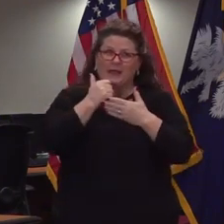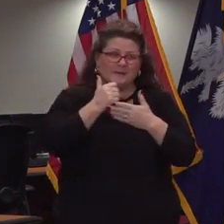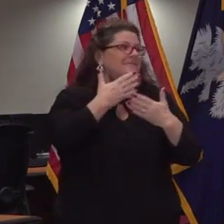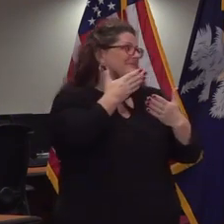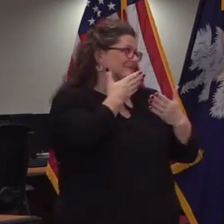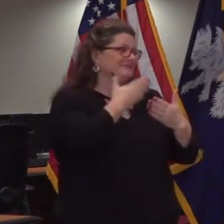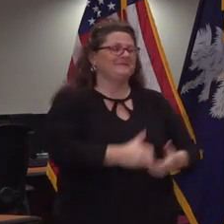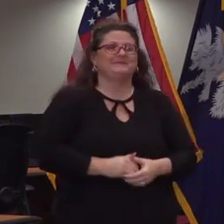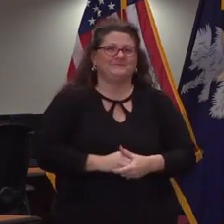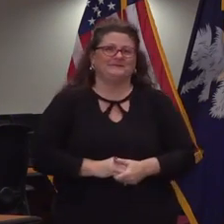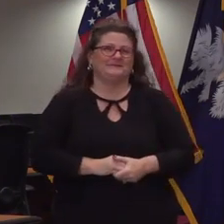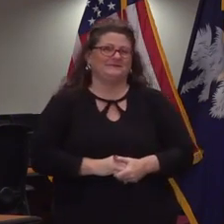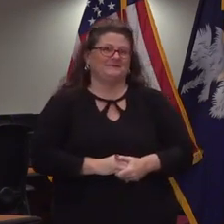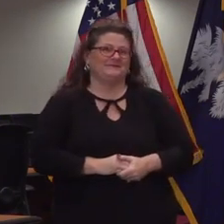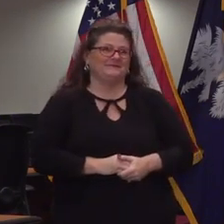it very much.